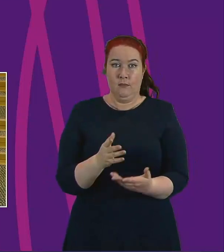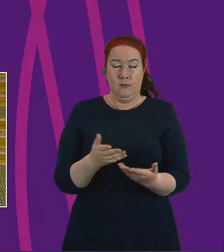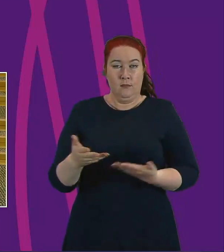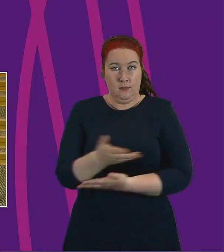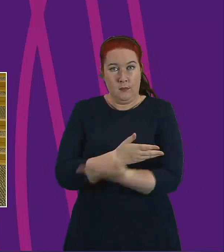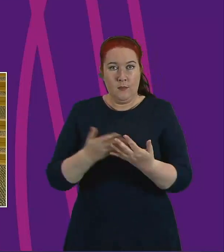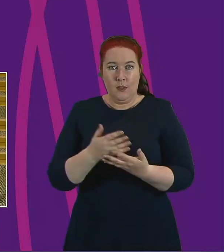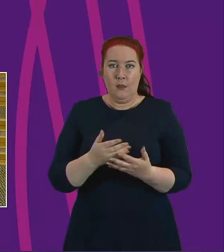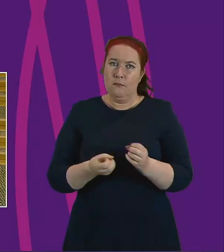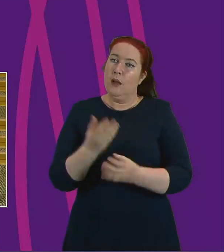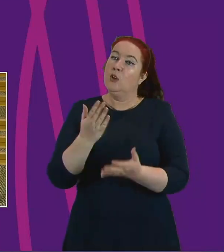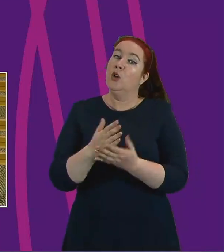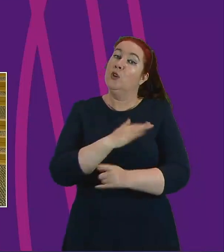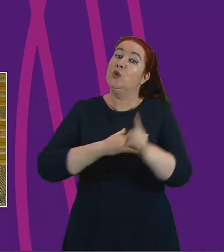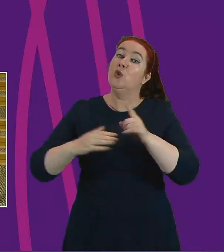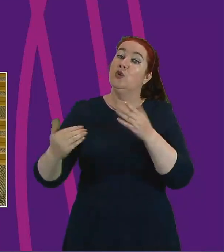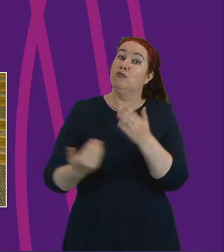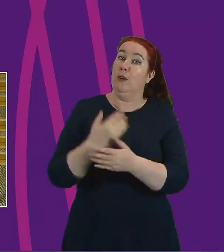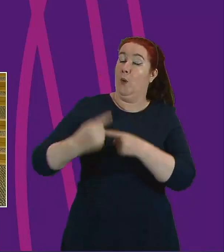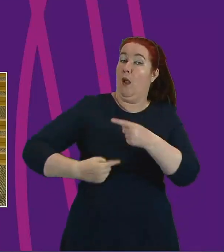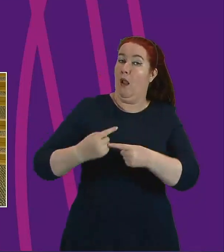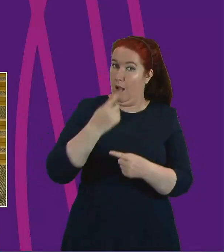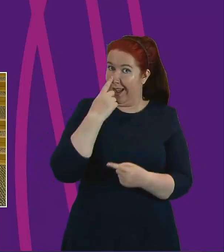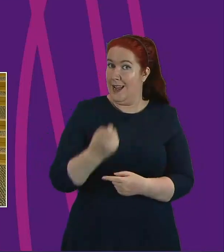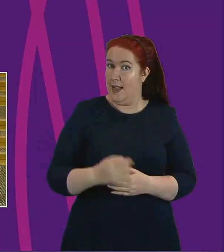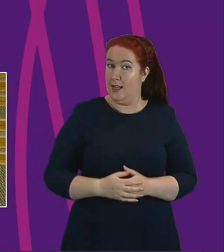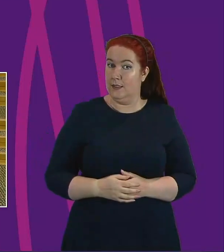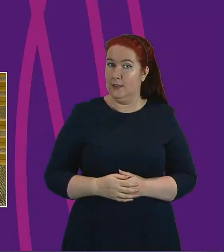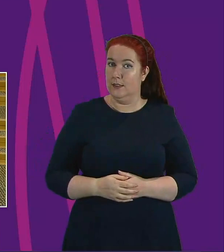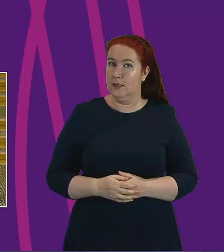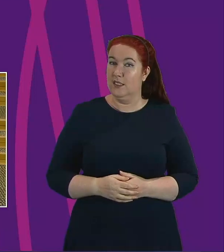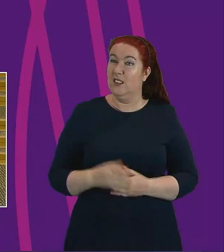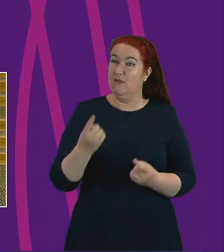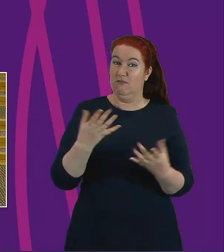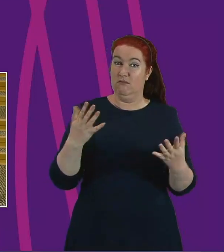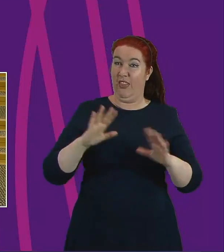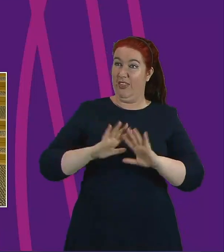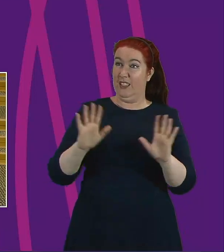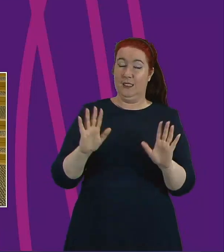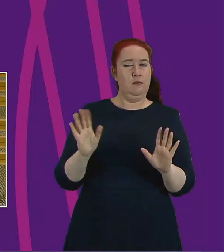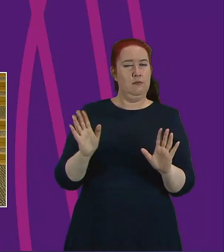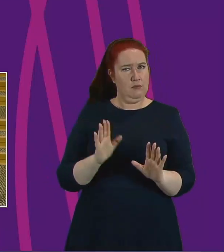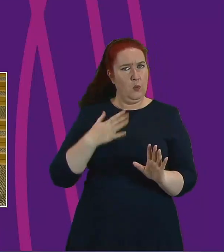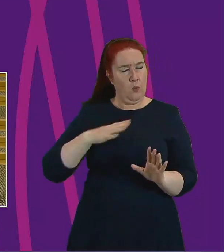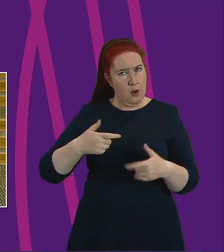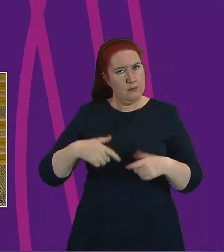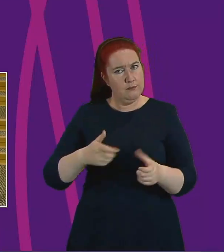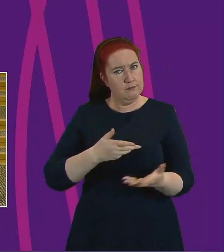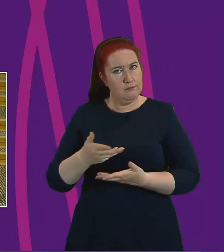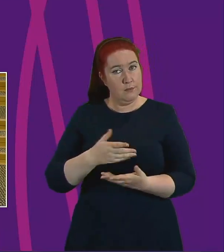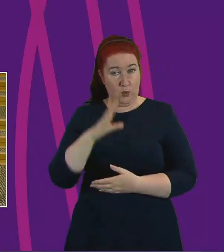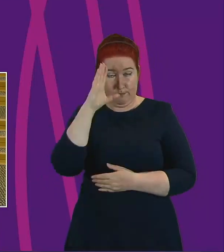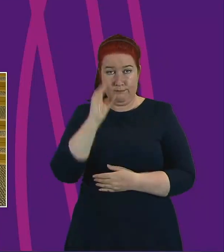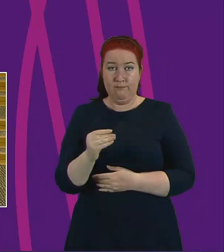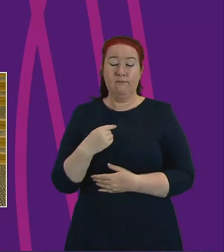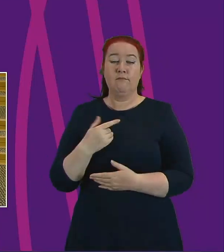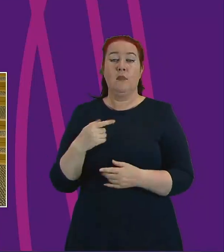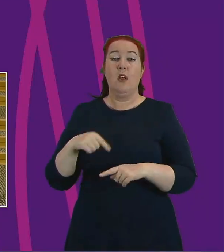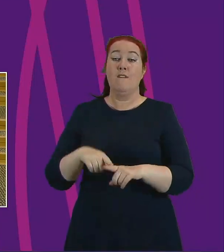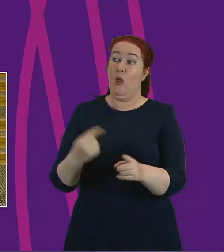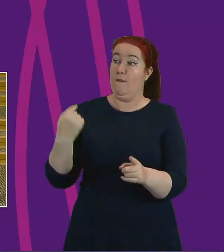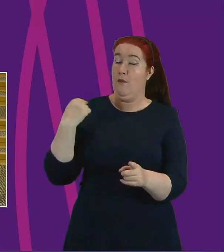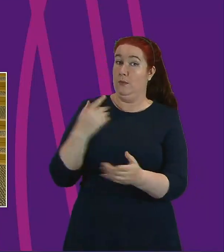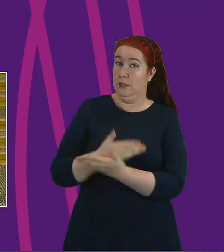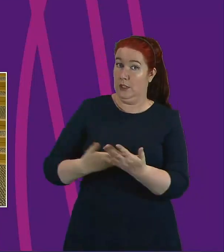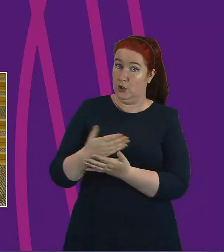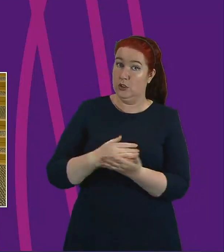towards social renewal. But we don't want that to be the end of the dialogue and I'm pleased to inform the Chamber today that following that discussion